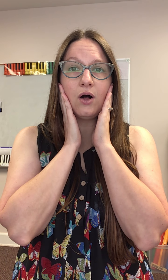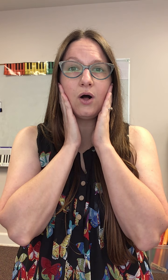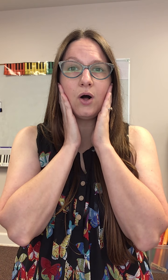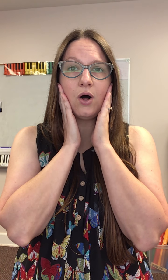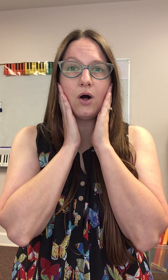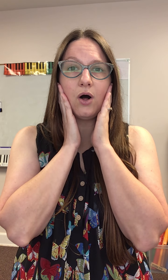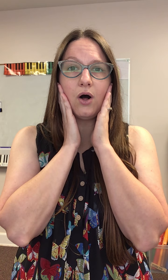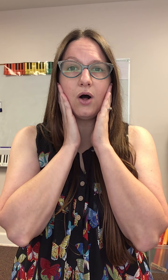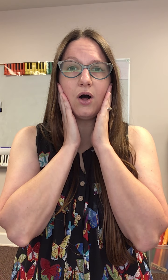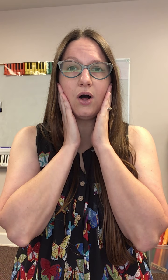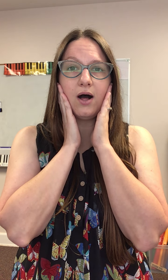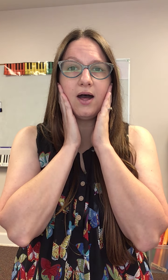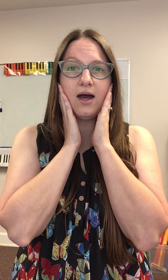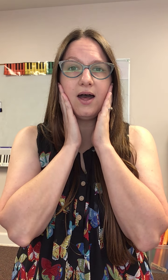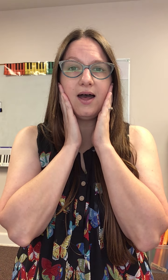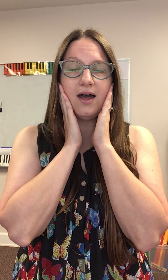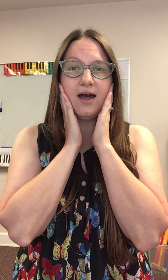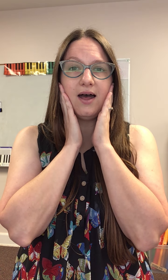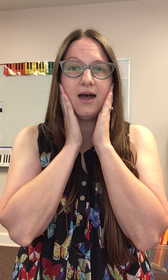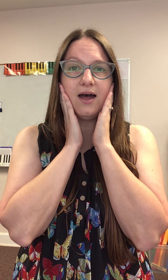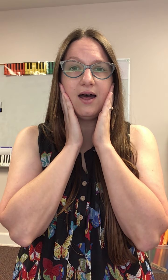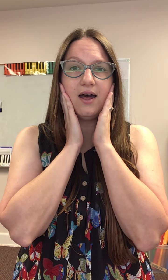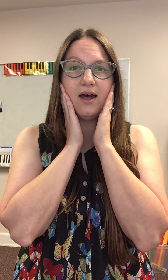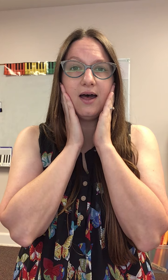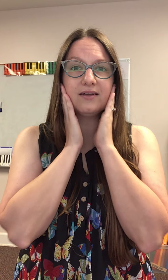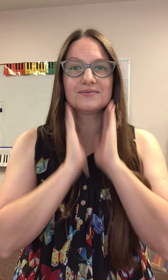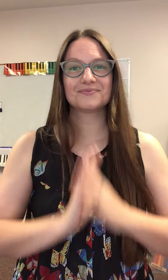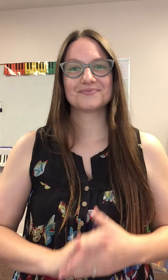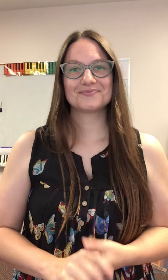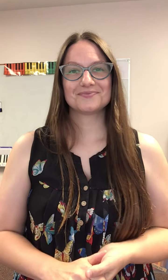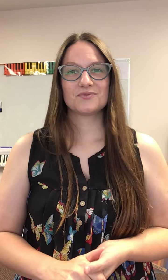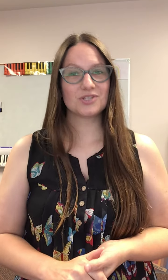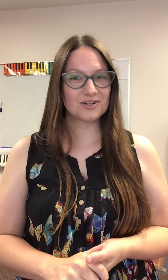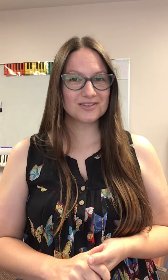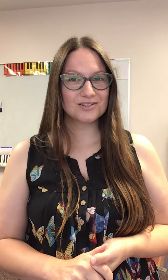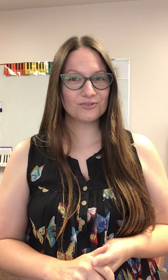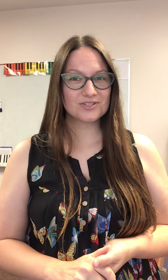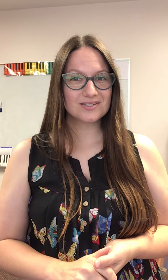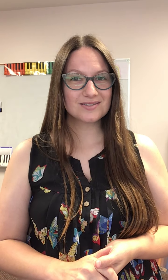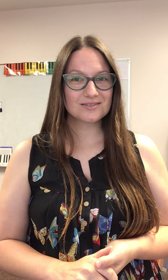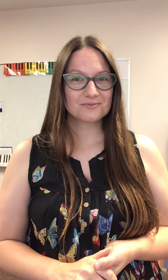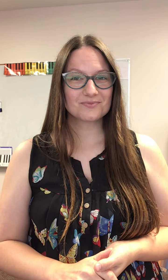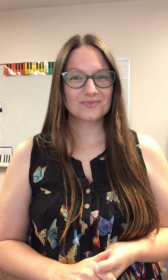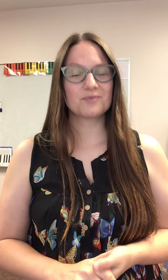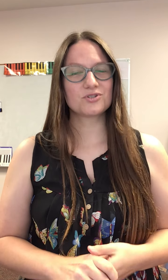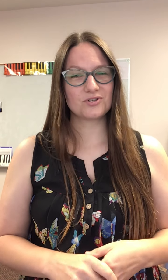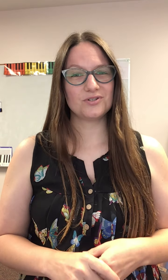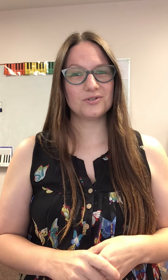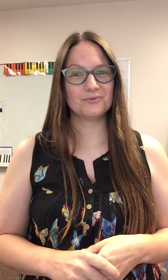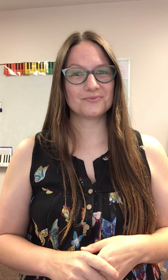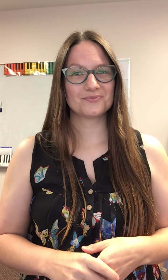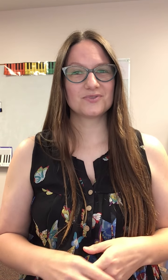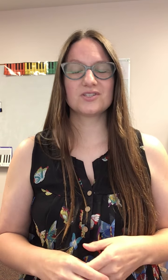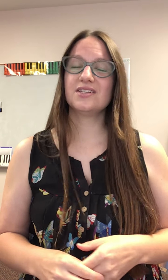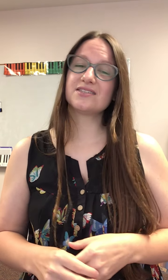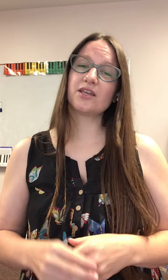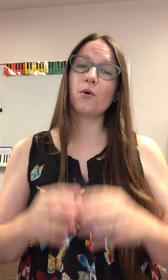you hear the differences I'm sure you do so let's sing a